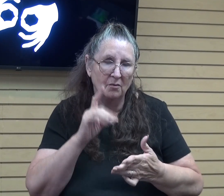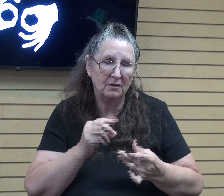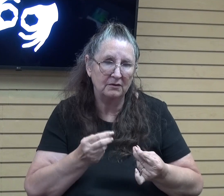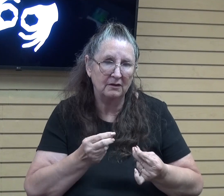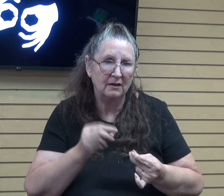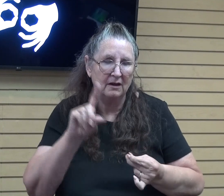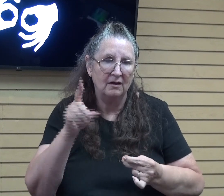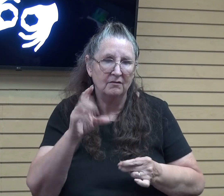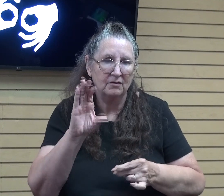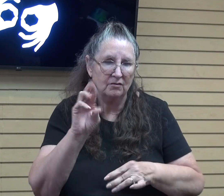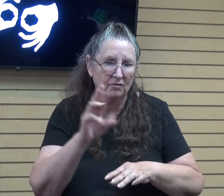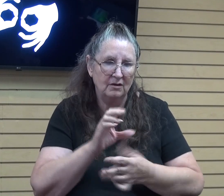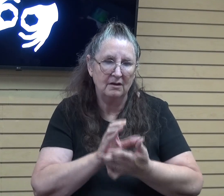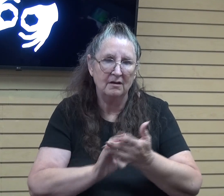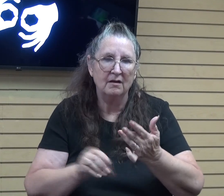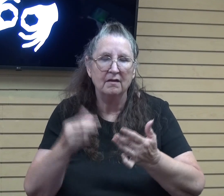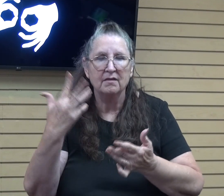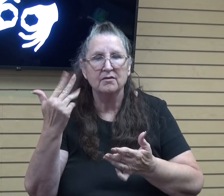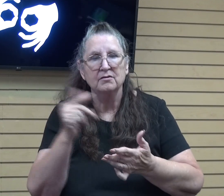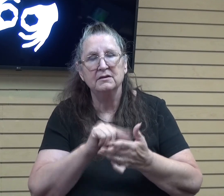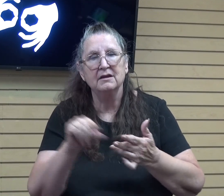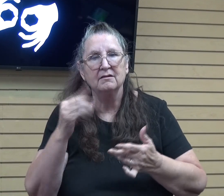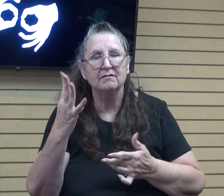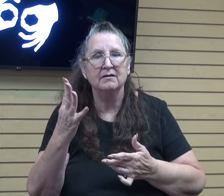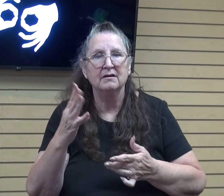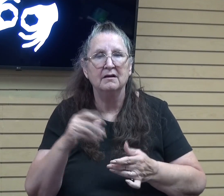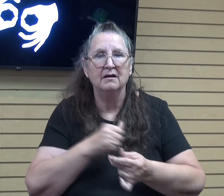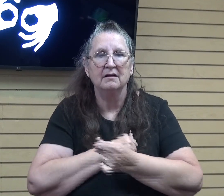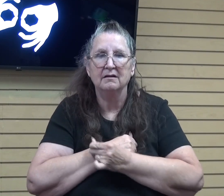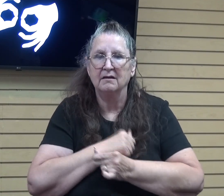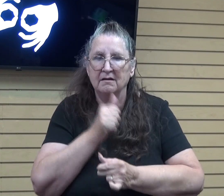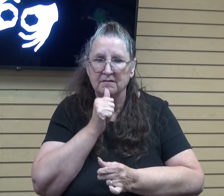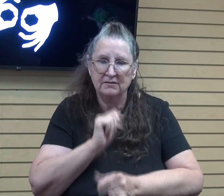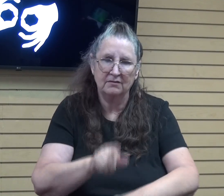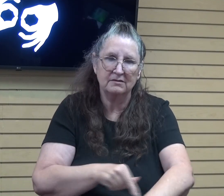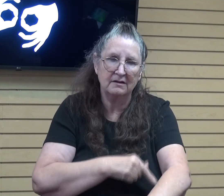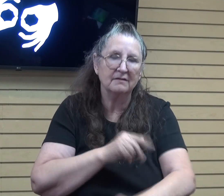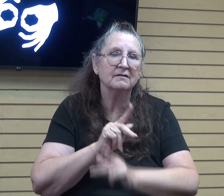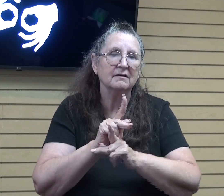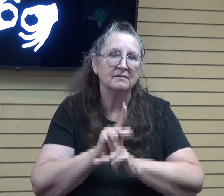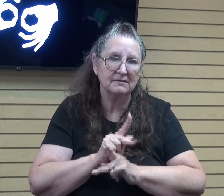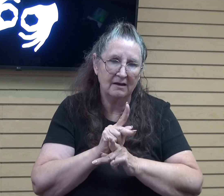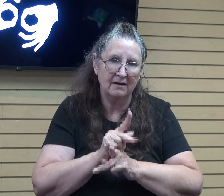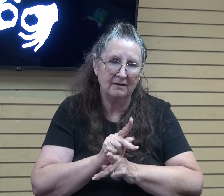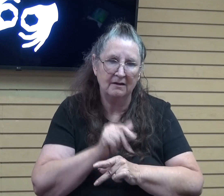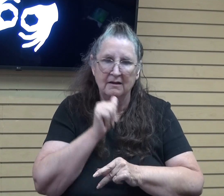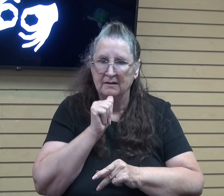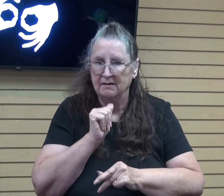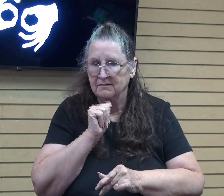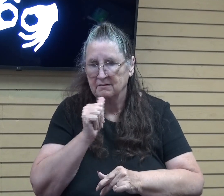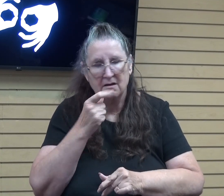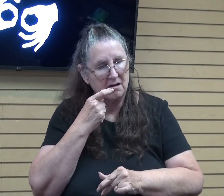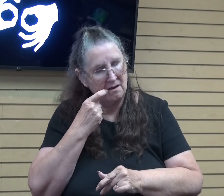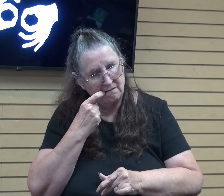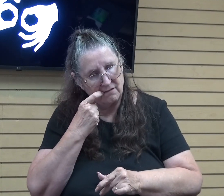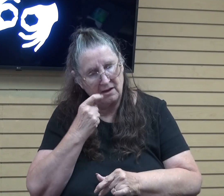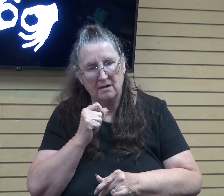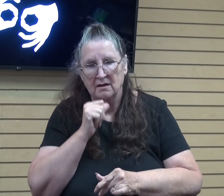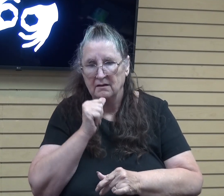Corinthians 13, 4, Love suffers long and is kind. Love does not envy. Love does not pride